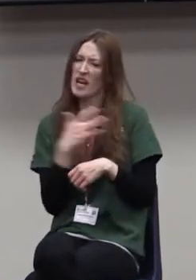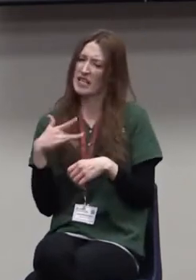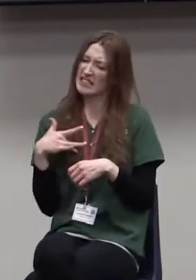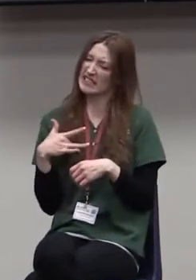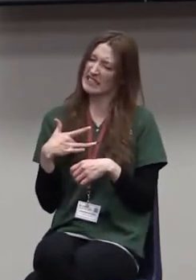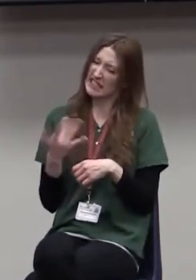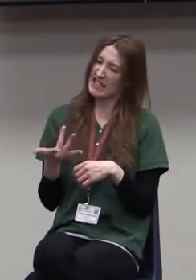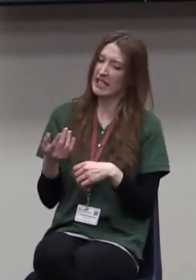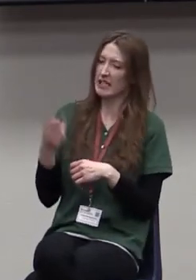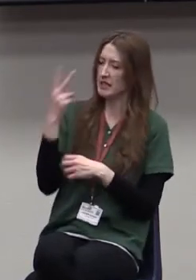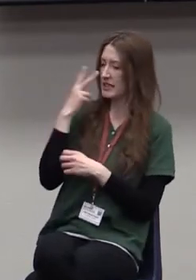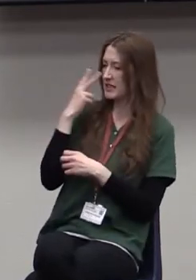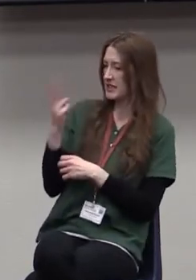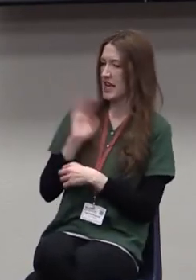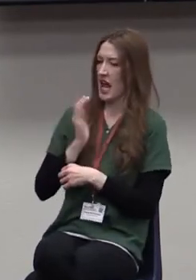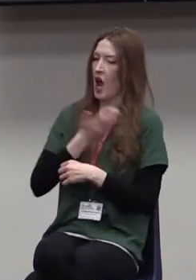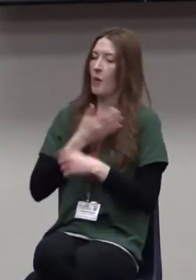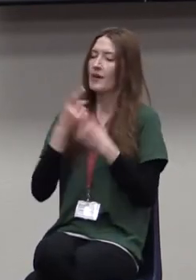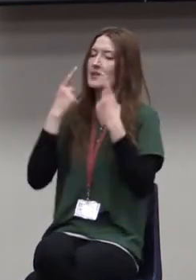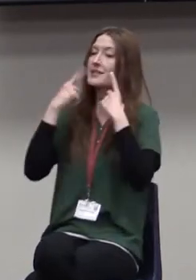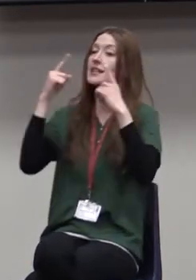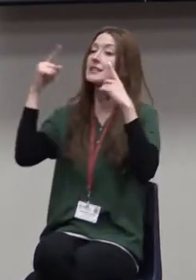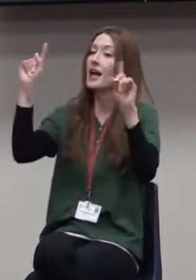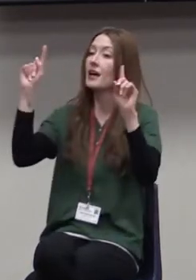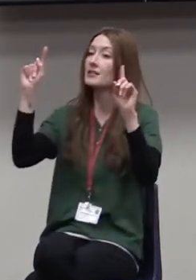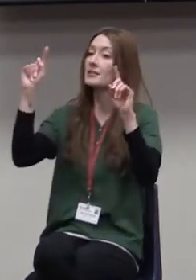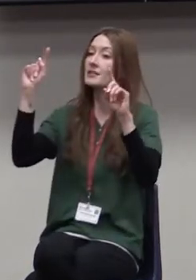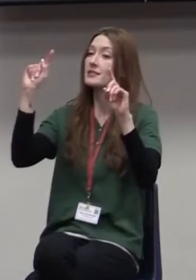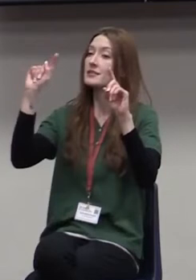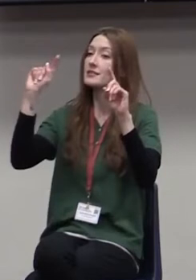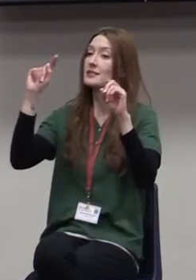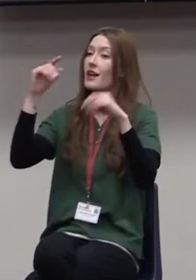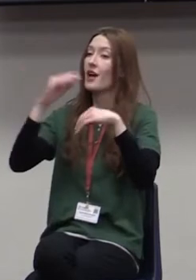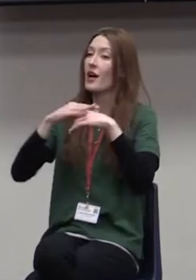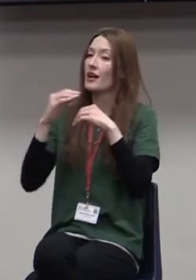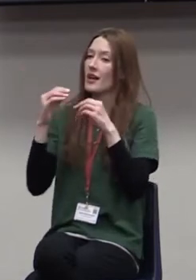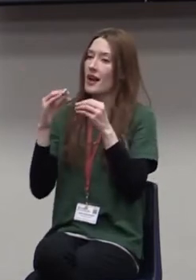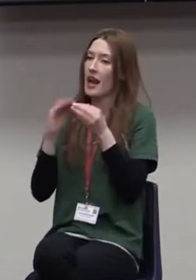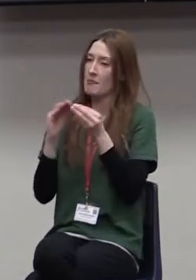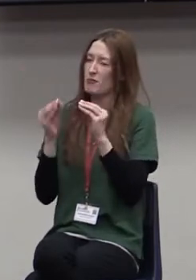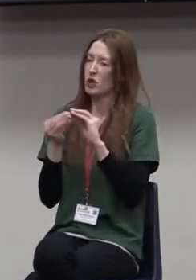success on the basis of the bottom line. But let me ask you,